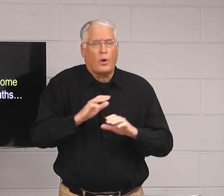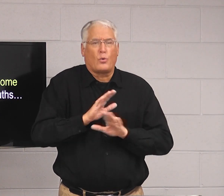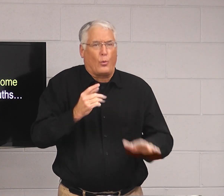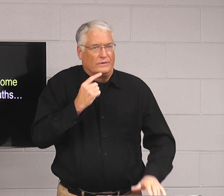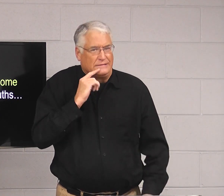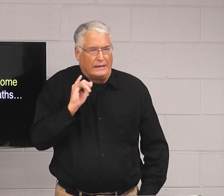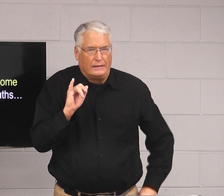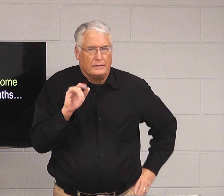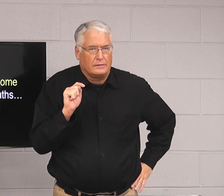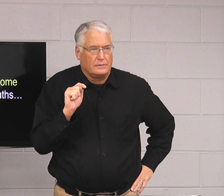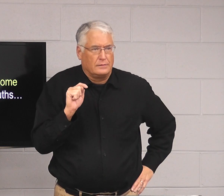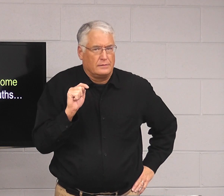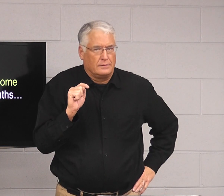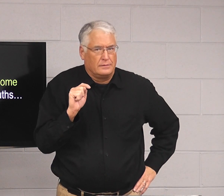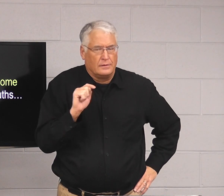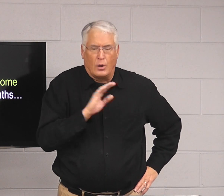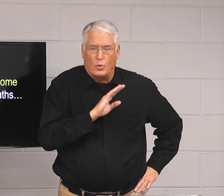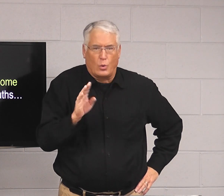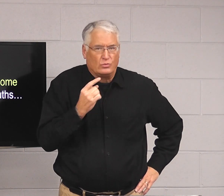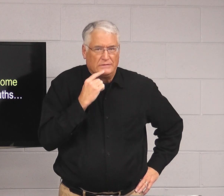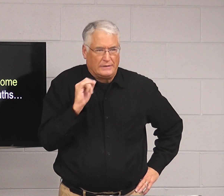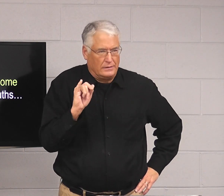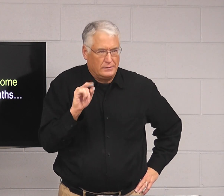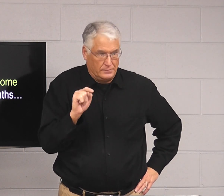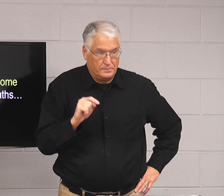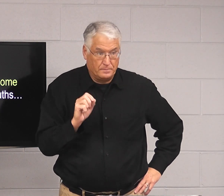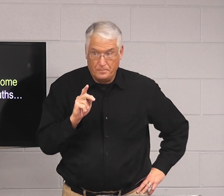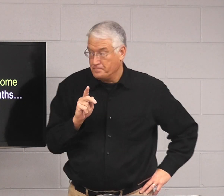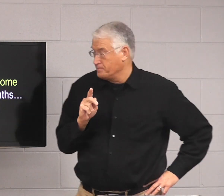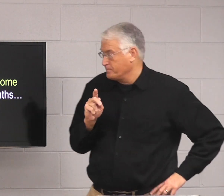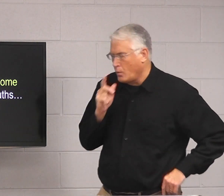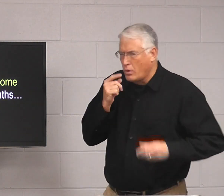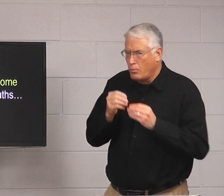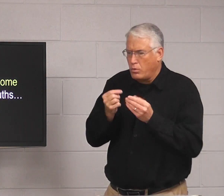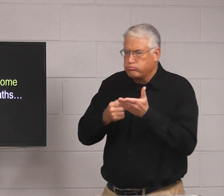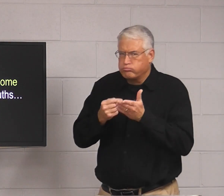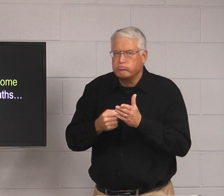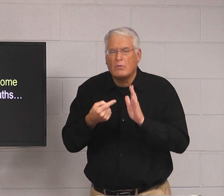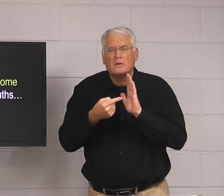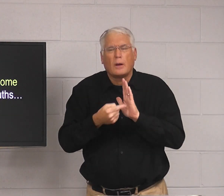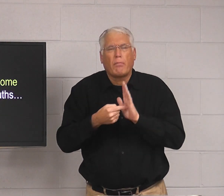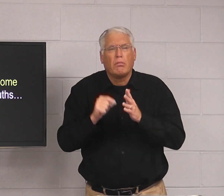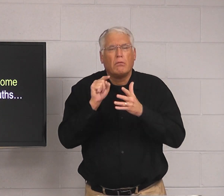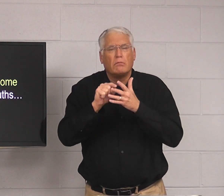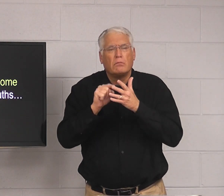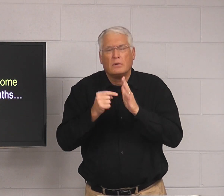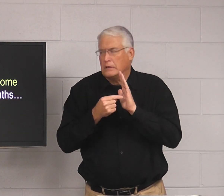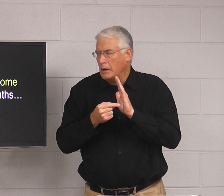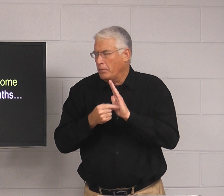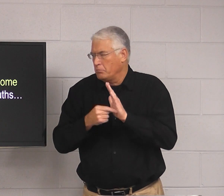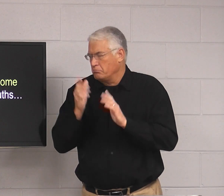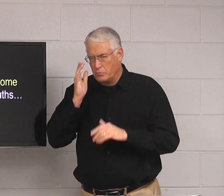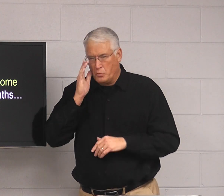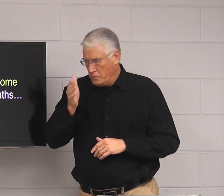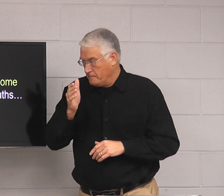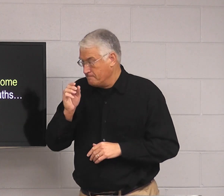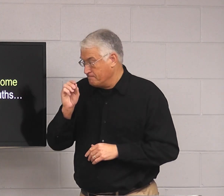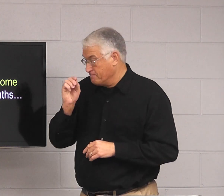If it's not healthy, you don't say it. You just don't say it. And we'll have more discussions and some more examples.